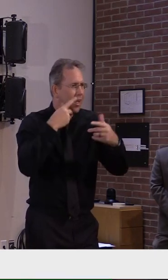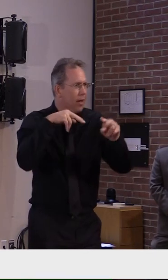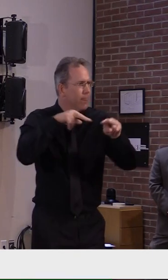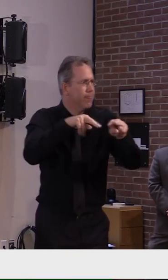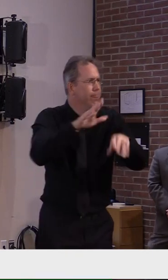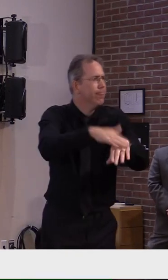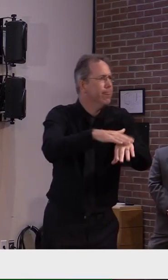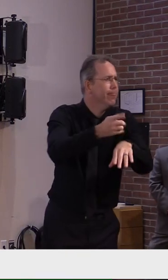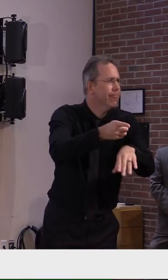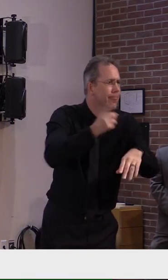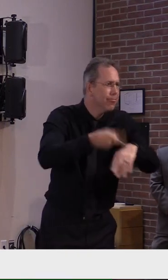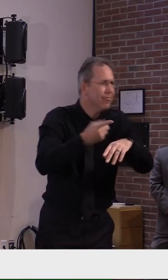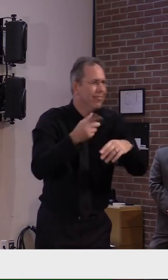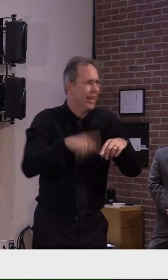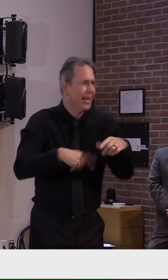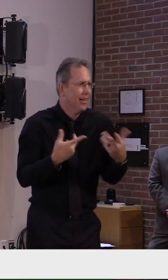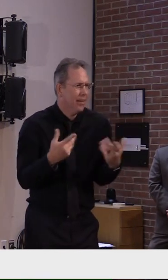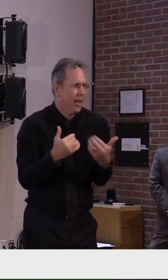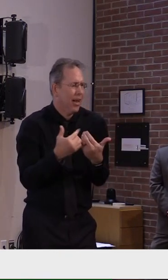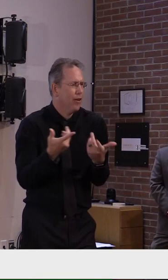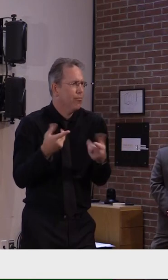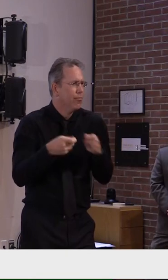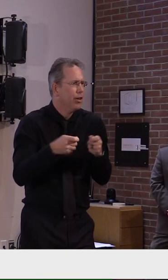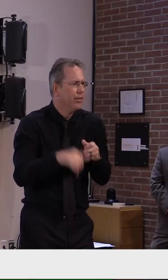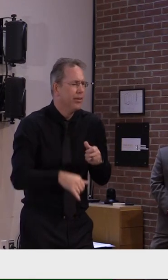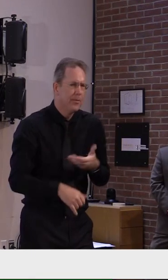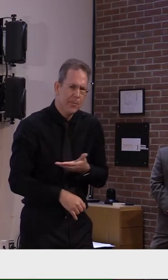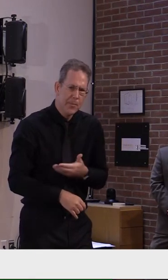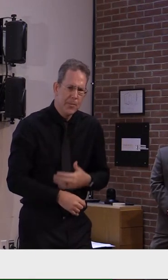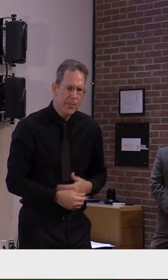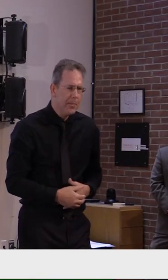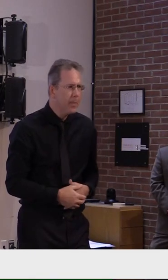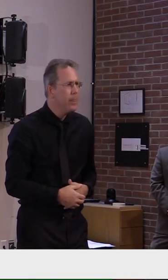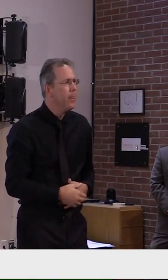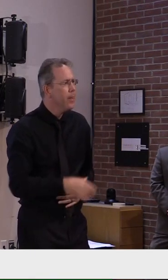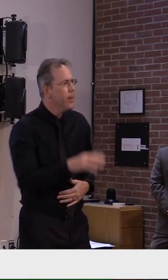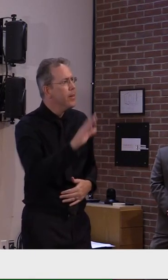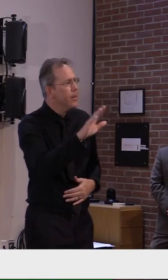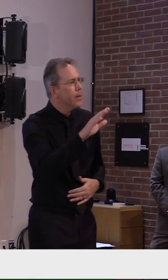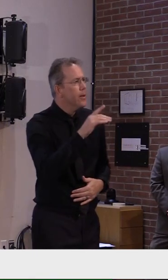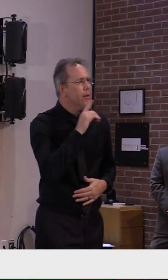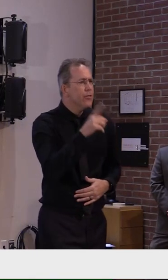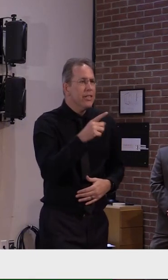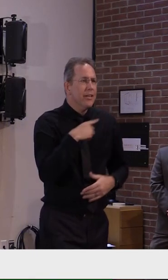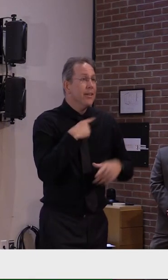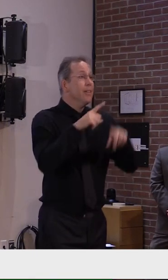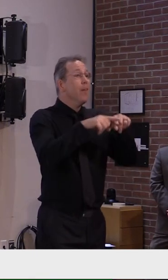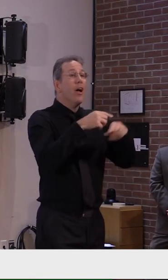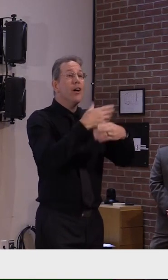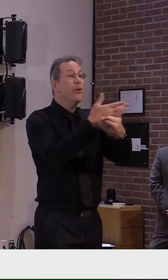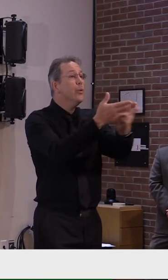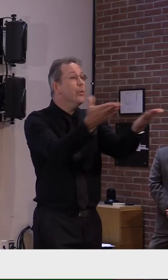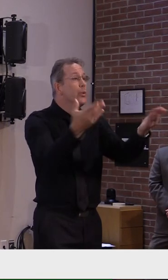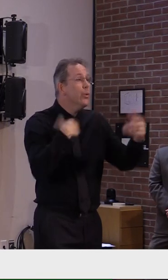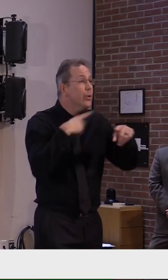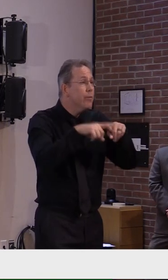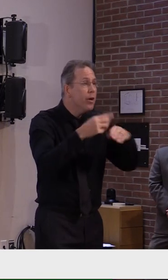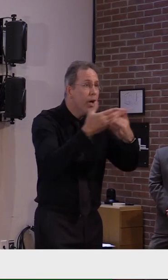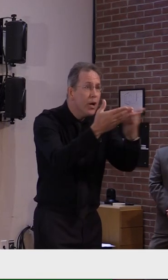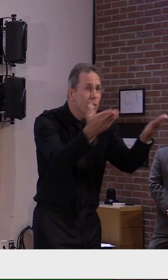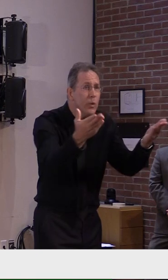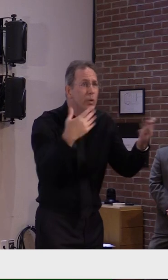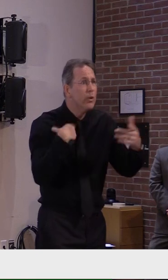tracing we can provide more grants we can put all the protective measures in place to protect the most vulnerable